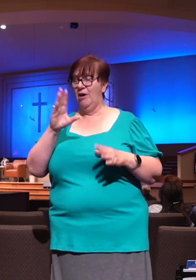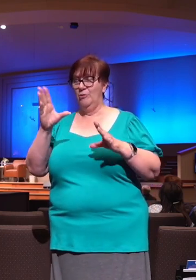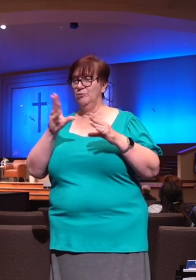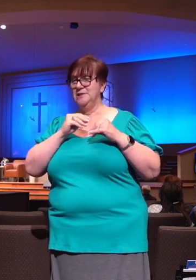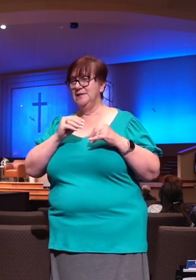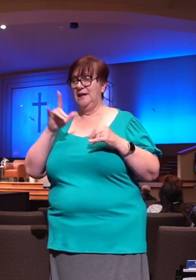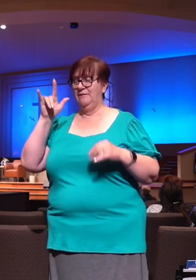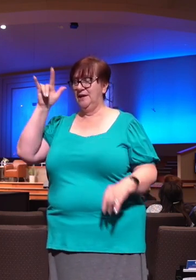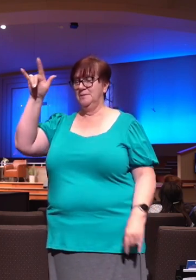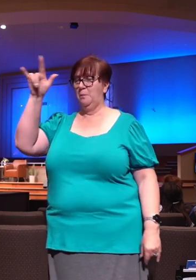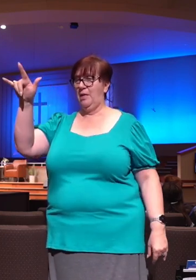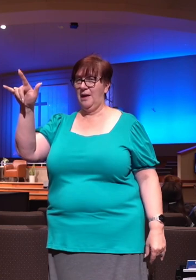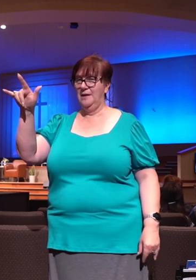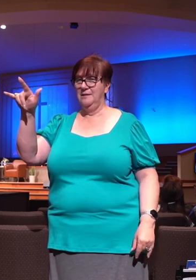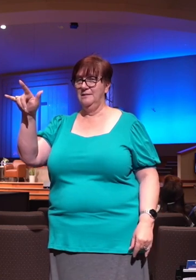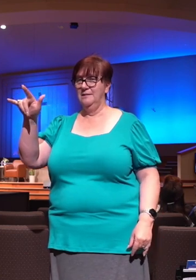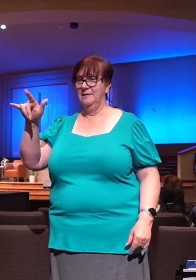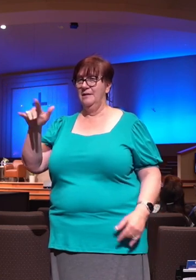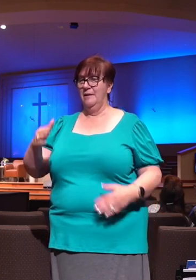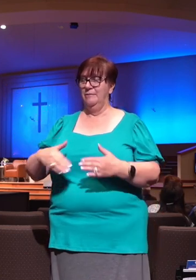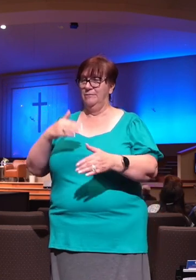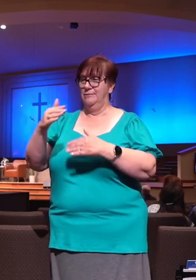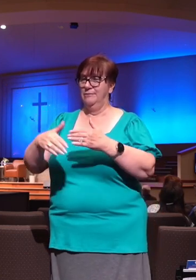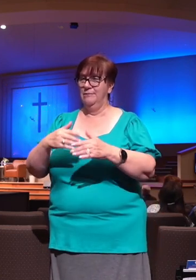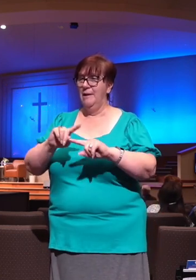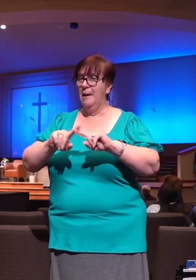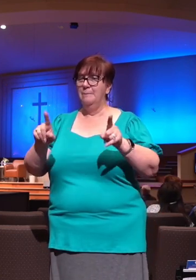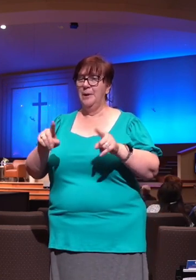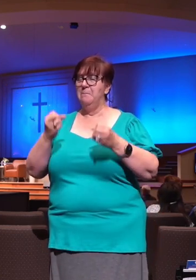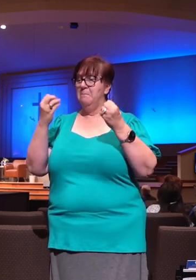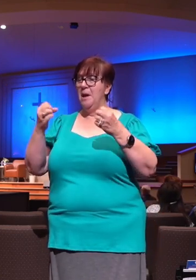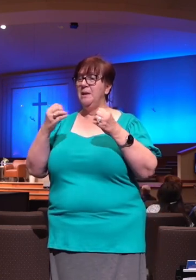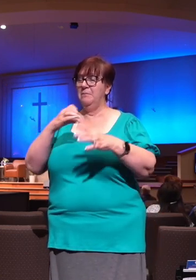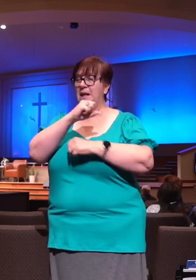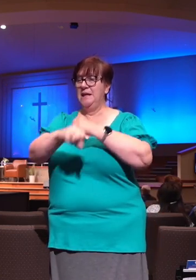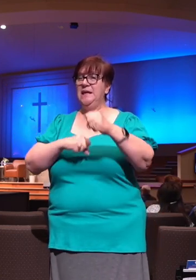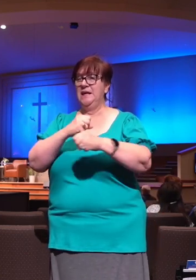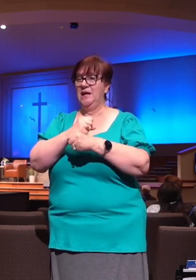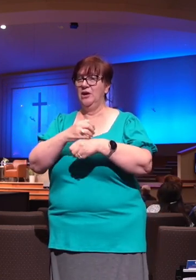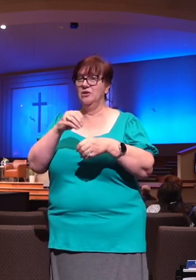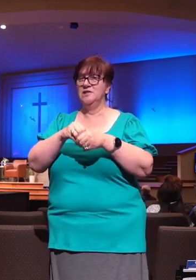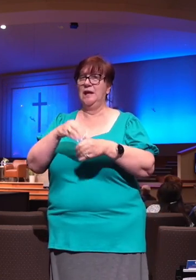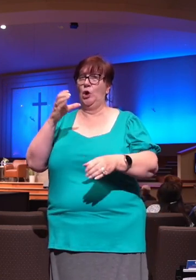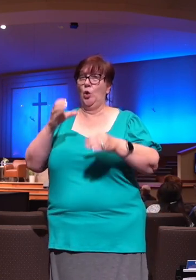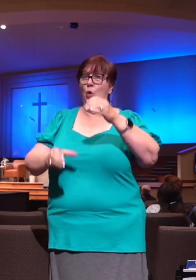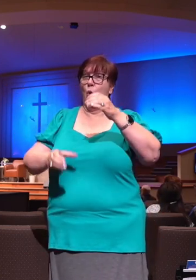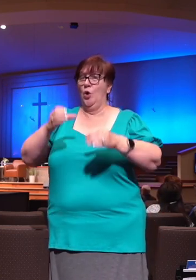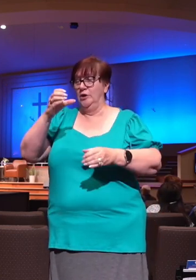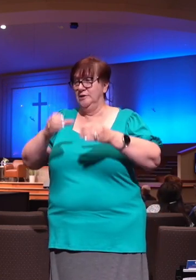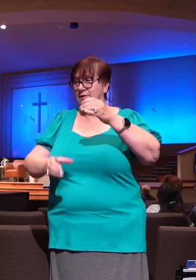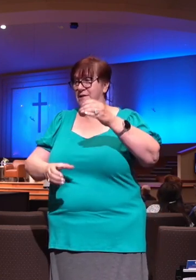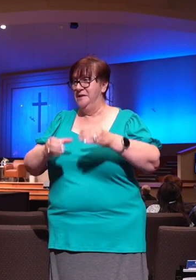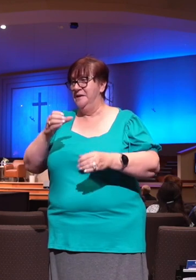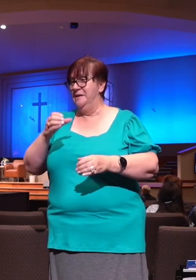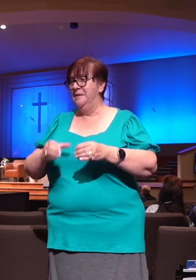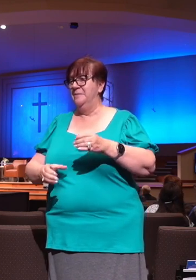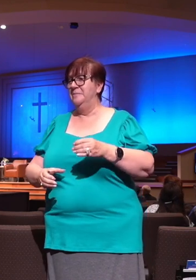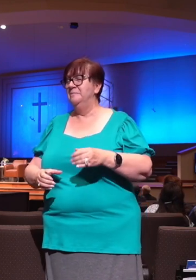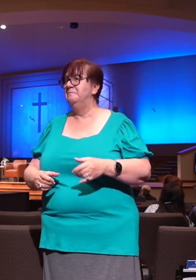ruins everything, doesn't it? That would have been a great story. They should have just, like, even for the cleverness of all of it, they should have given him the jet. But they did not supply the